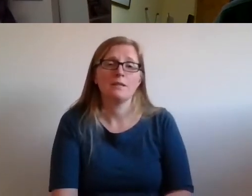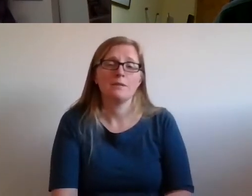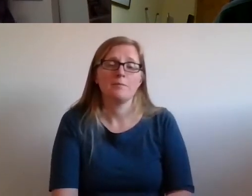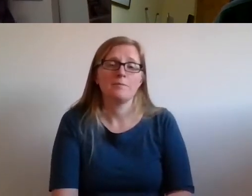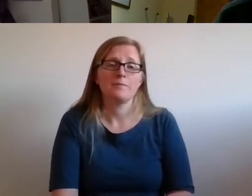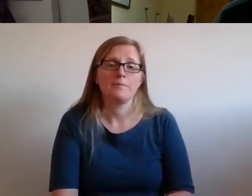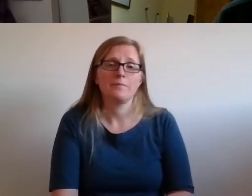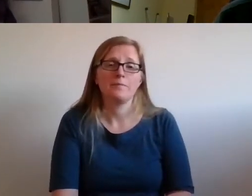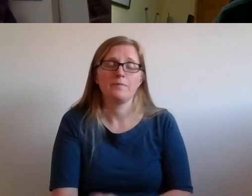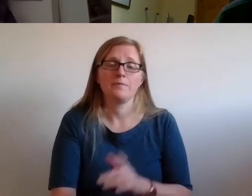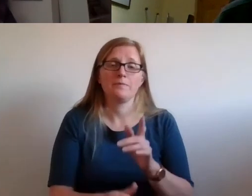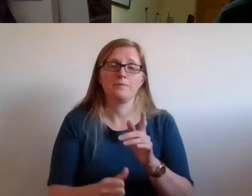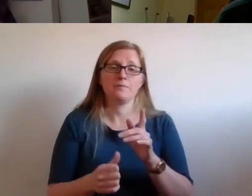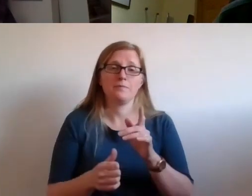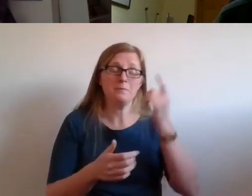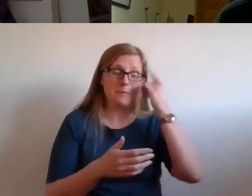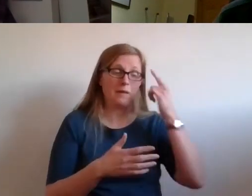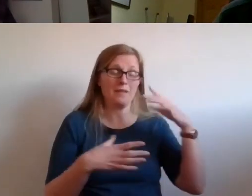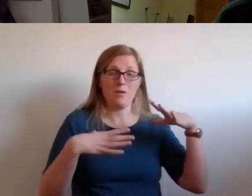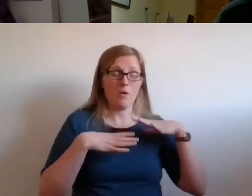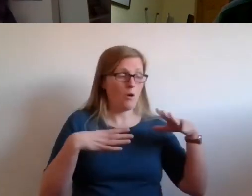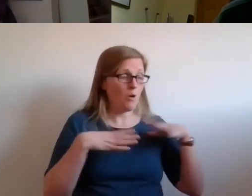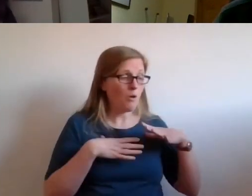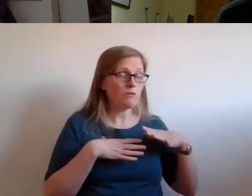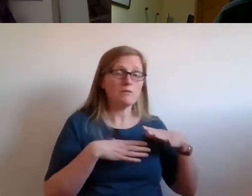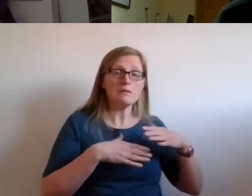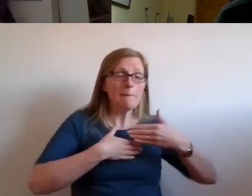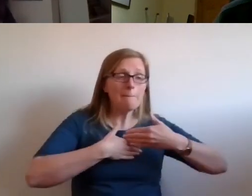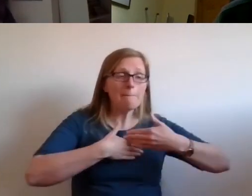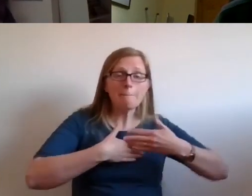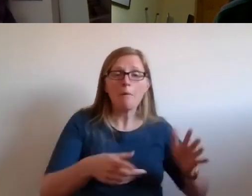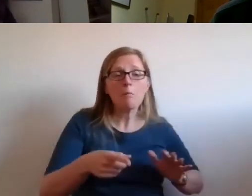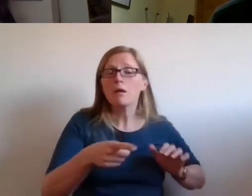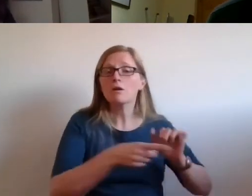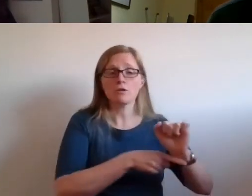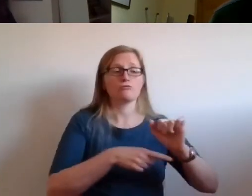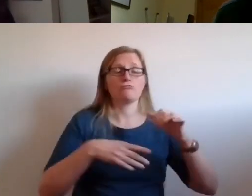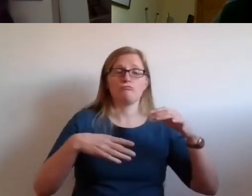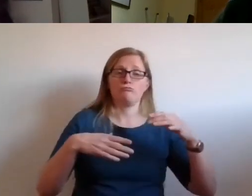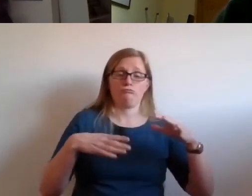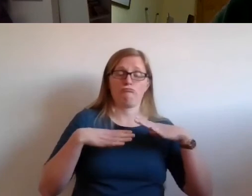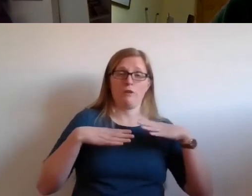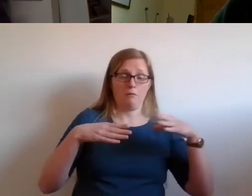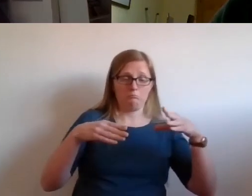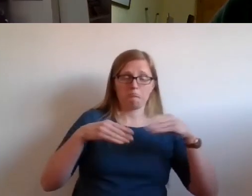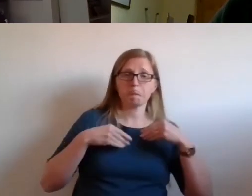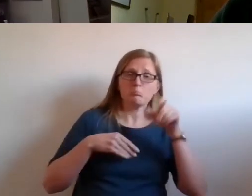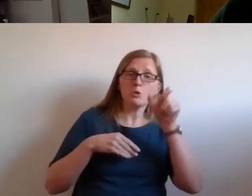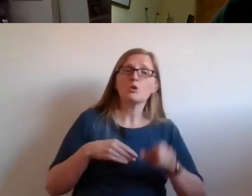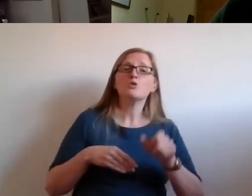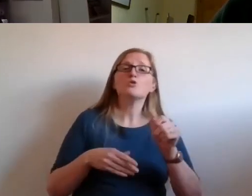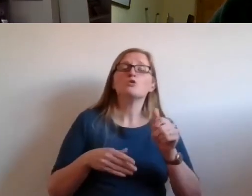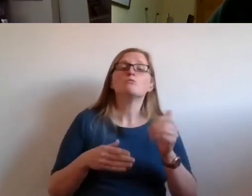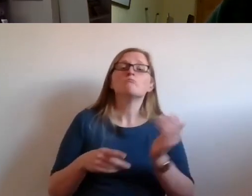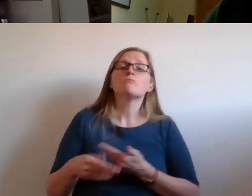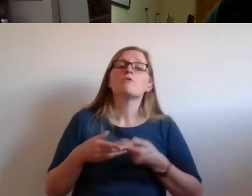and sort of public political culture that was open to that, being influenced by that process. Yeah.